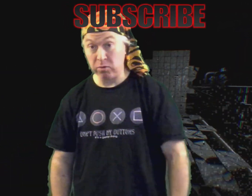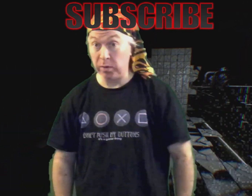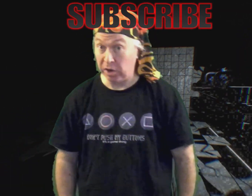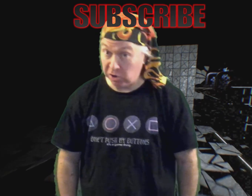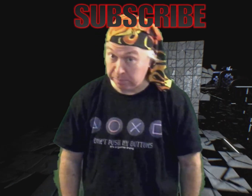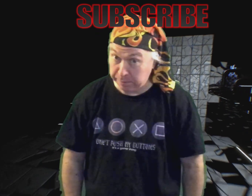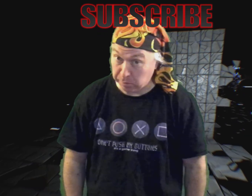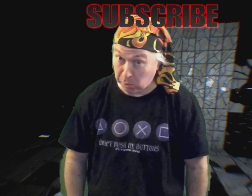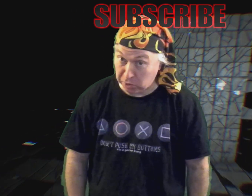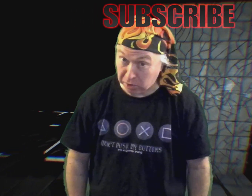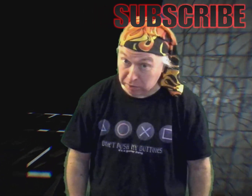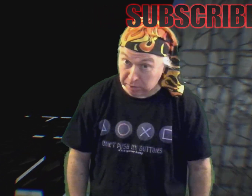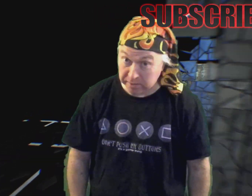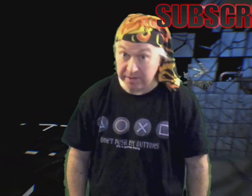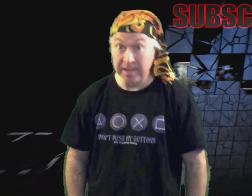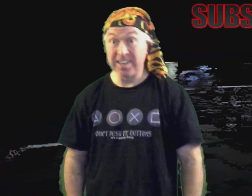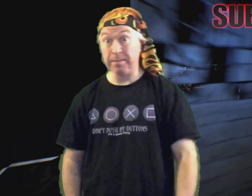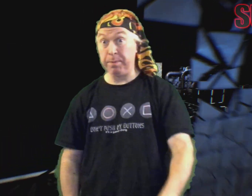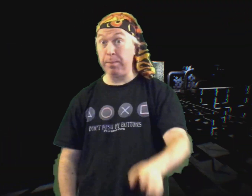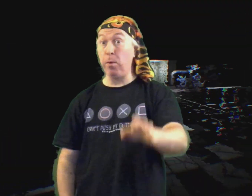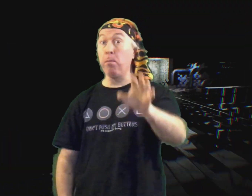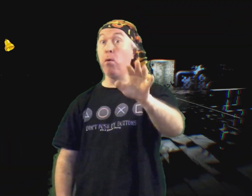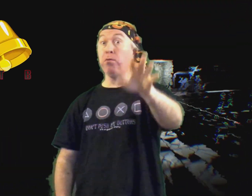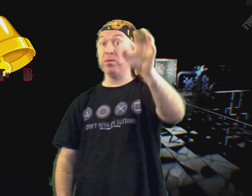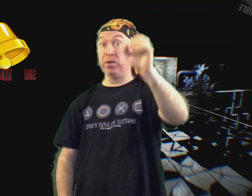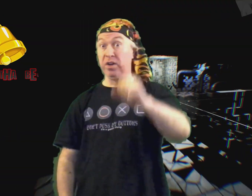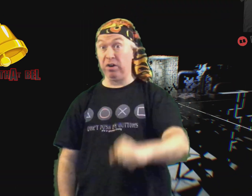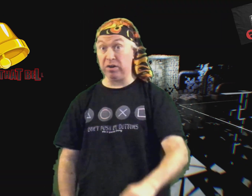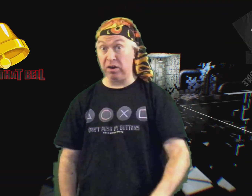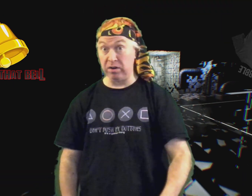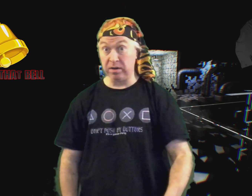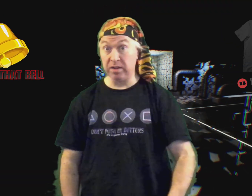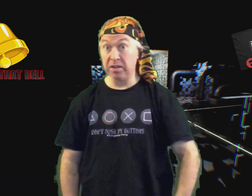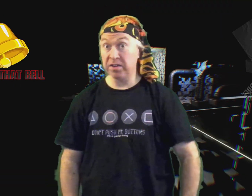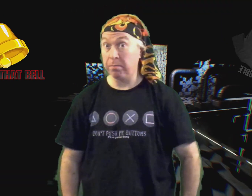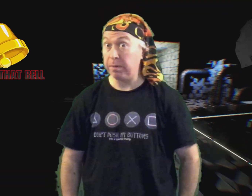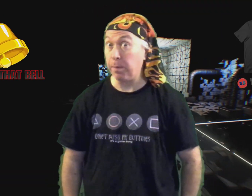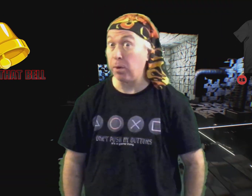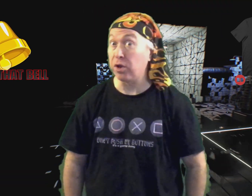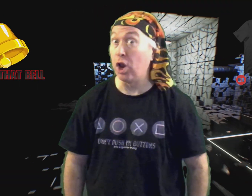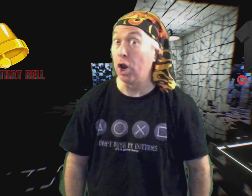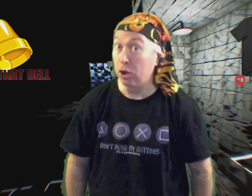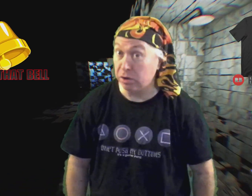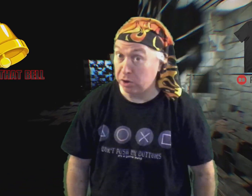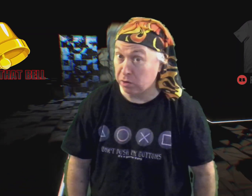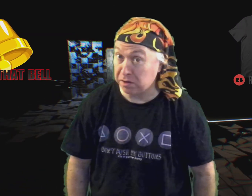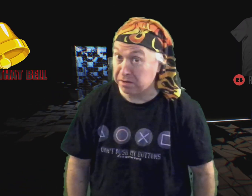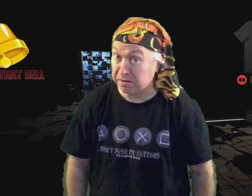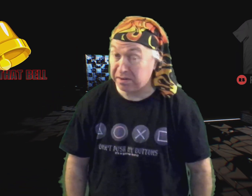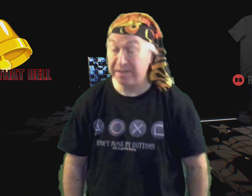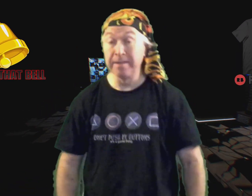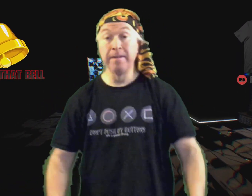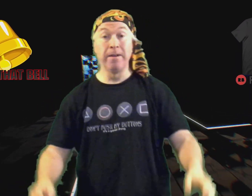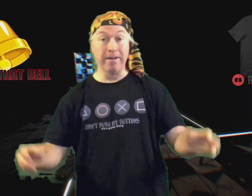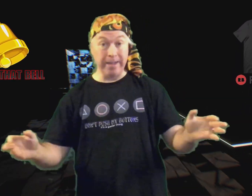quite a lot of people bought shark cards. Some people bought more than one shark card, some people bought a lot of shark cards. Okay,